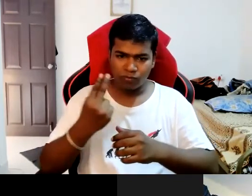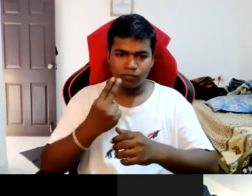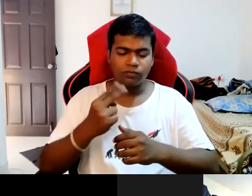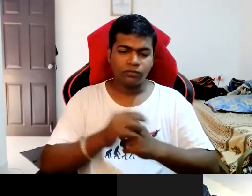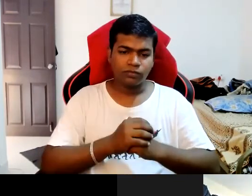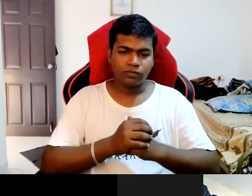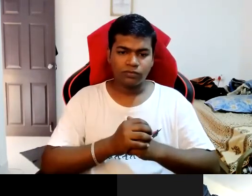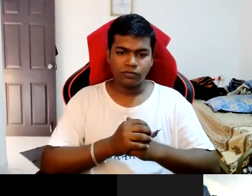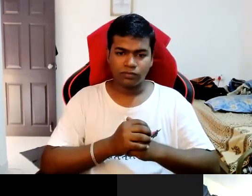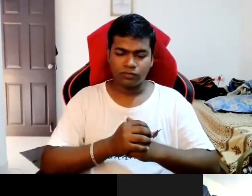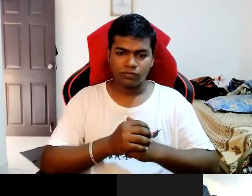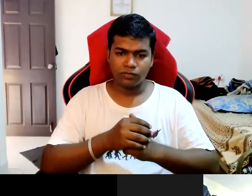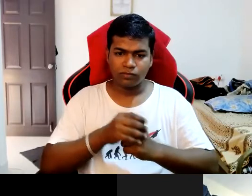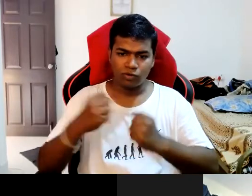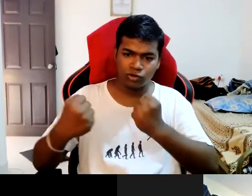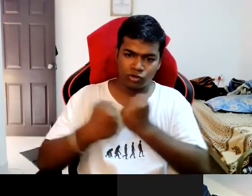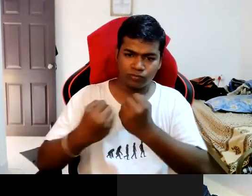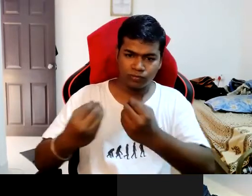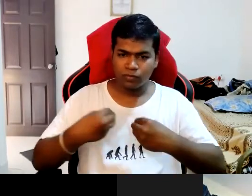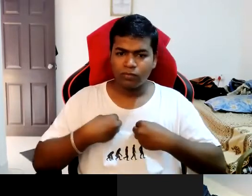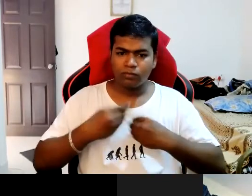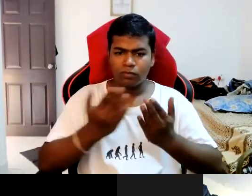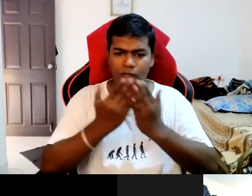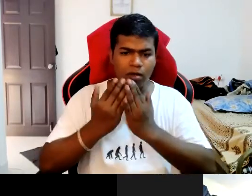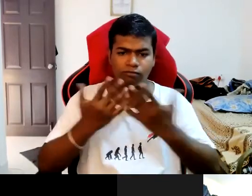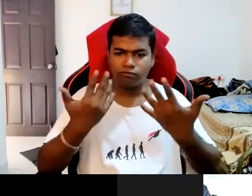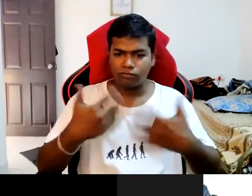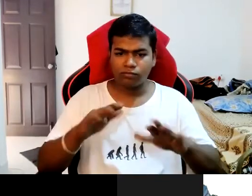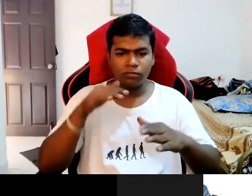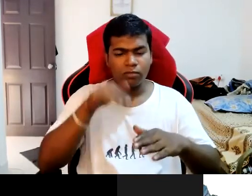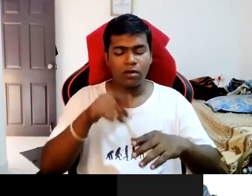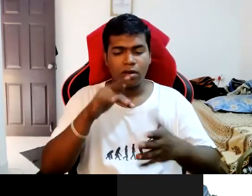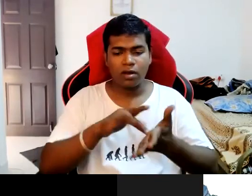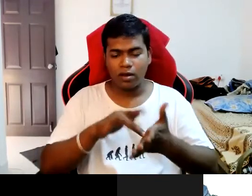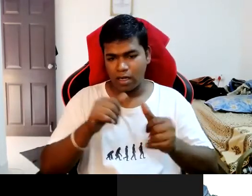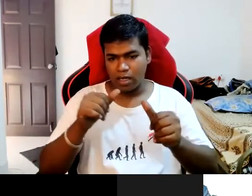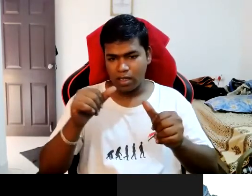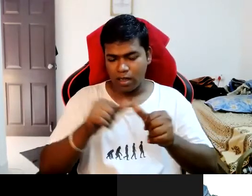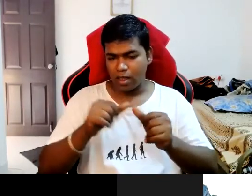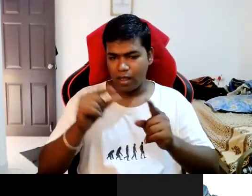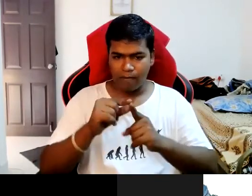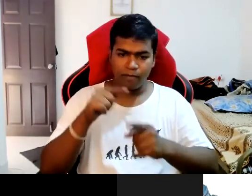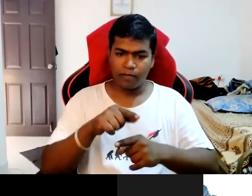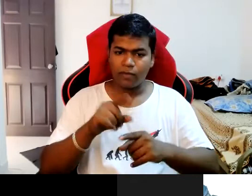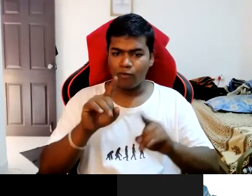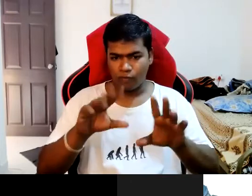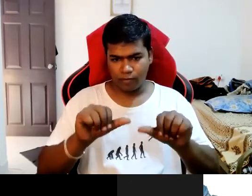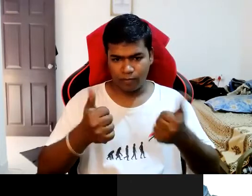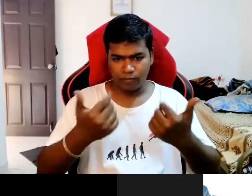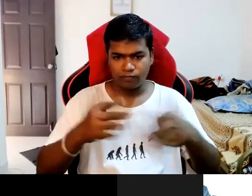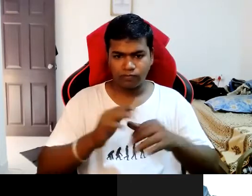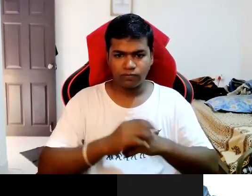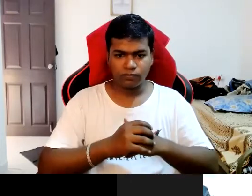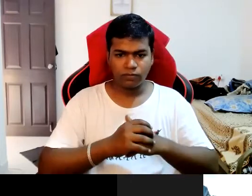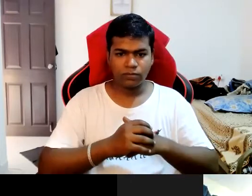graduation graduation Andhra Pradesh. So after that I want to give a fruitful for